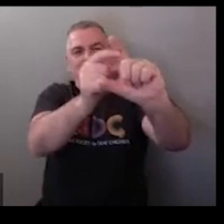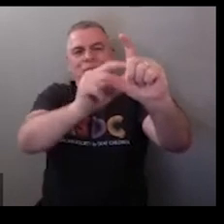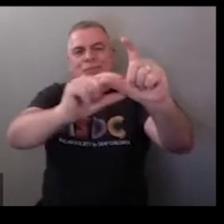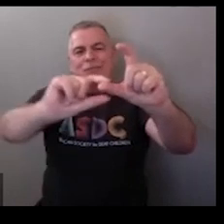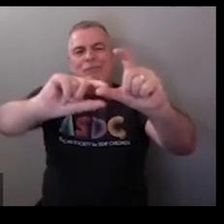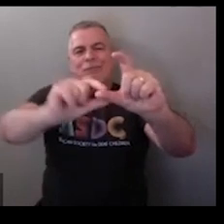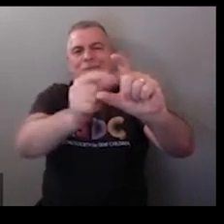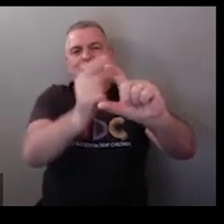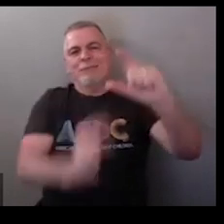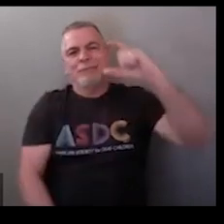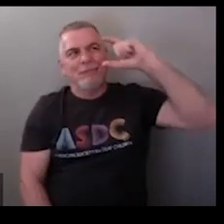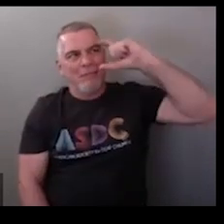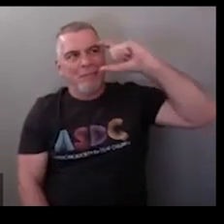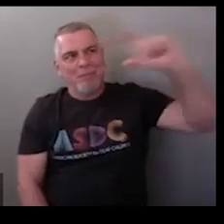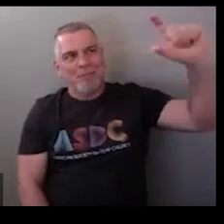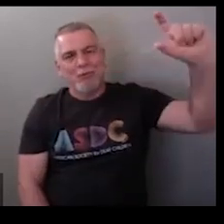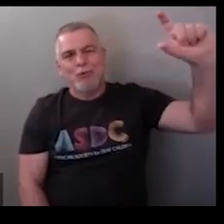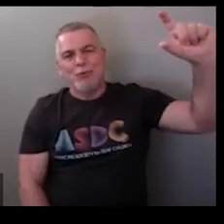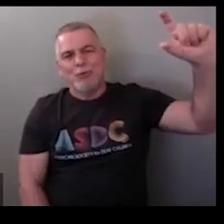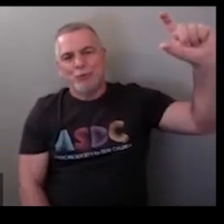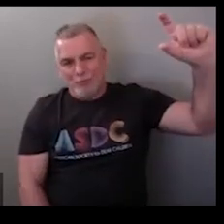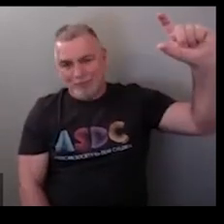if you remember the crescent shape of a moon